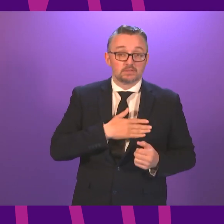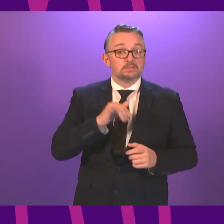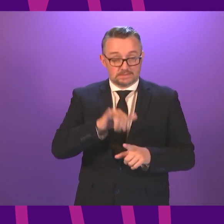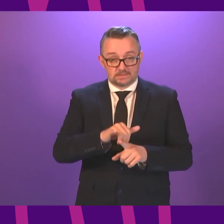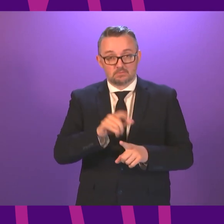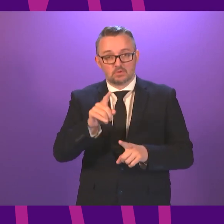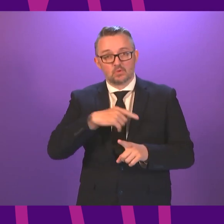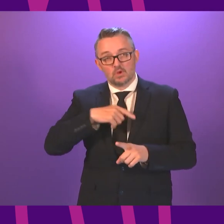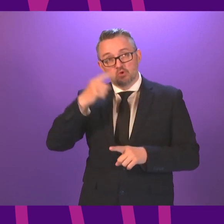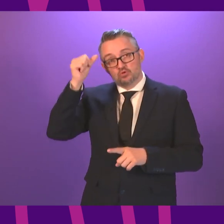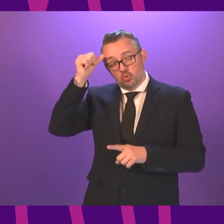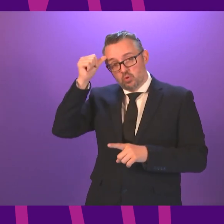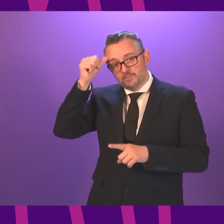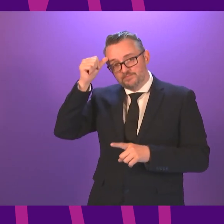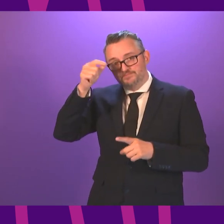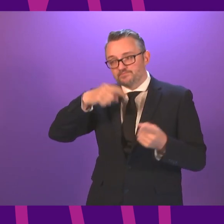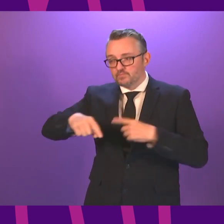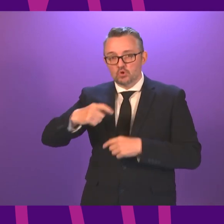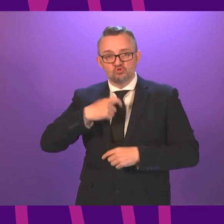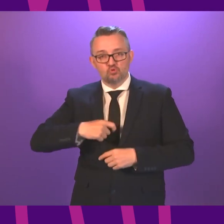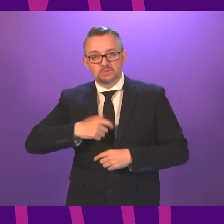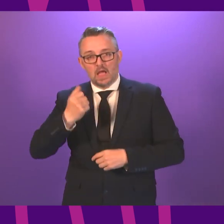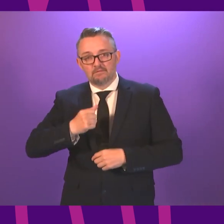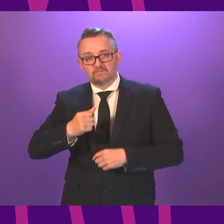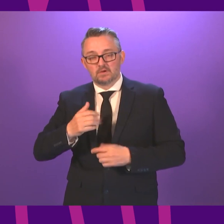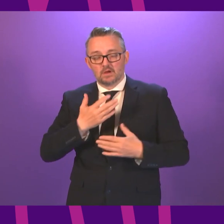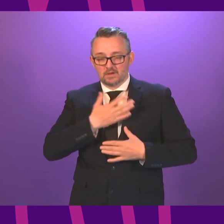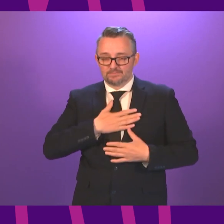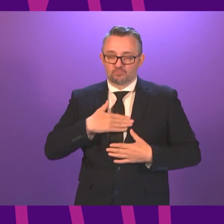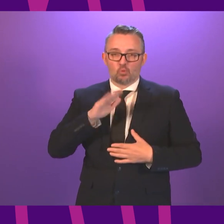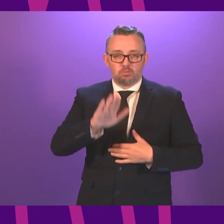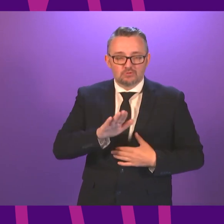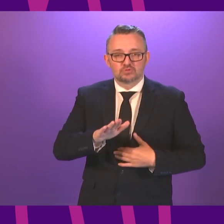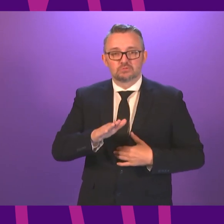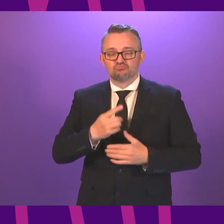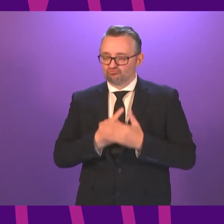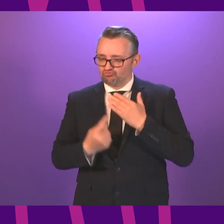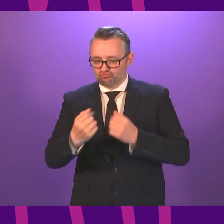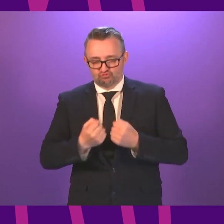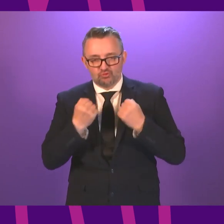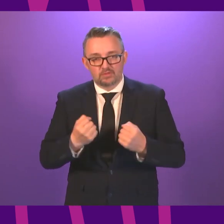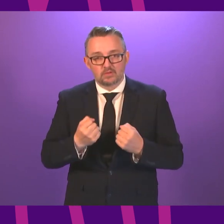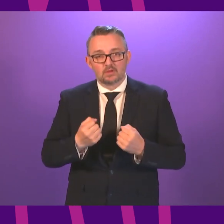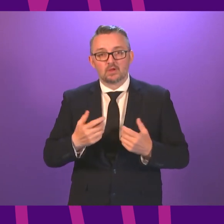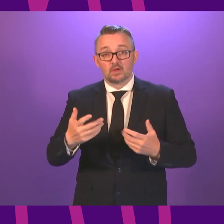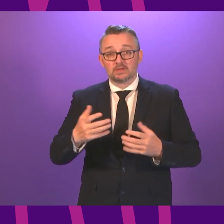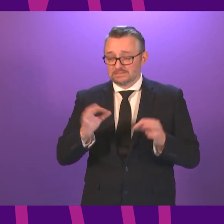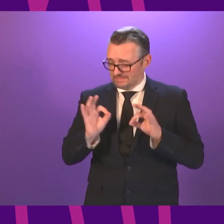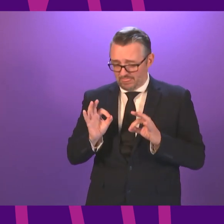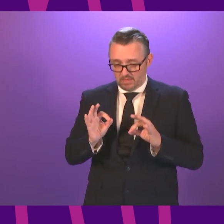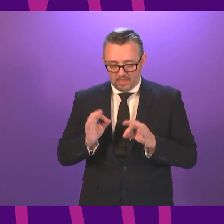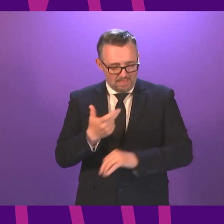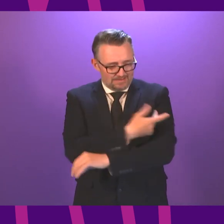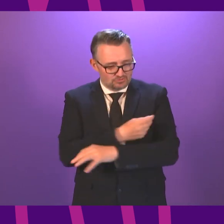us of the human capacity for ingenuity, compassion and solidarity. New vaccines develop from a standing start.